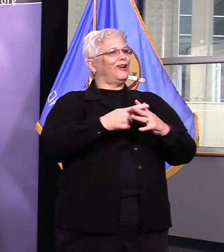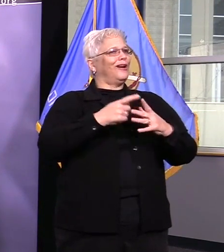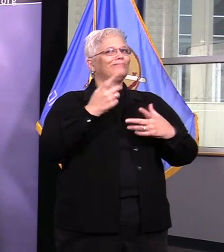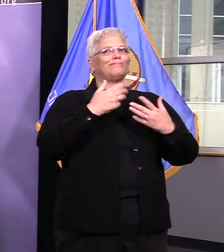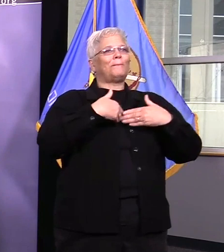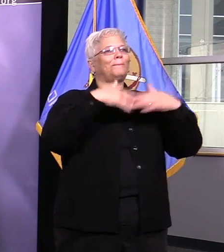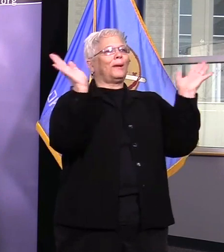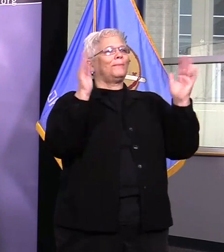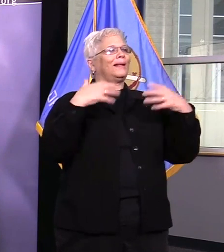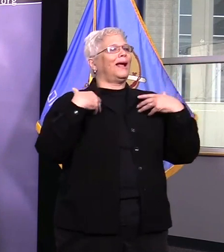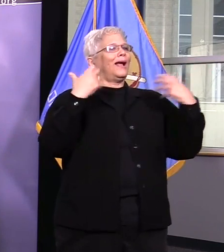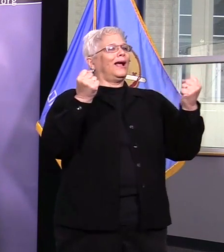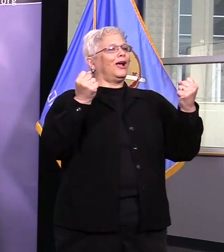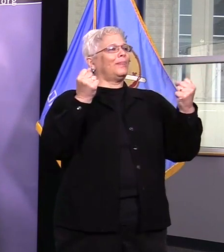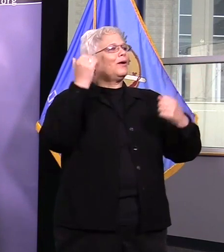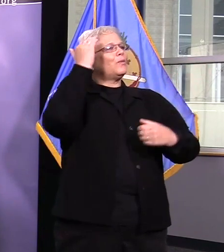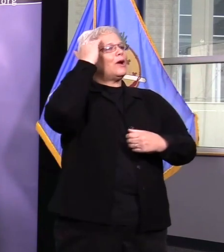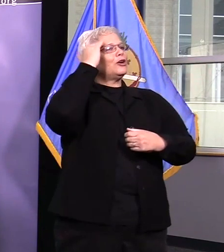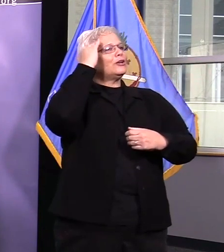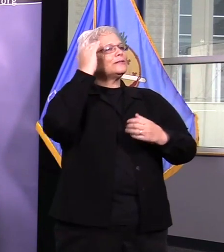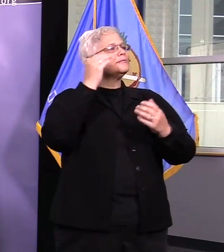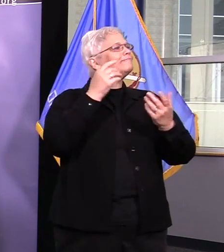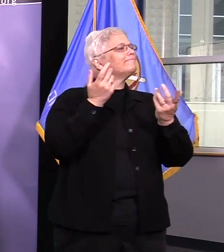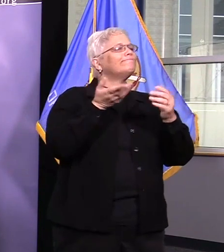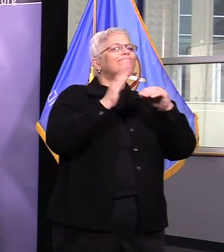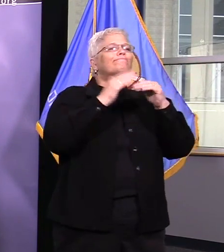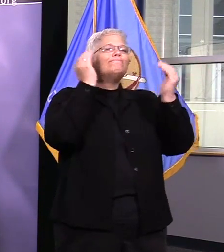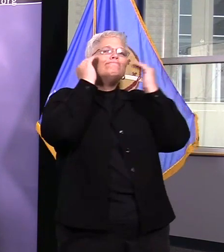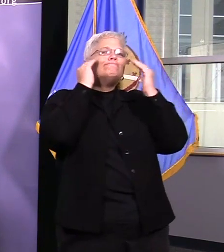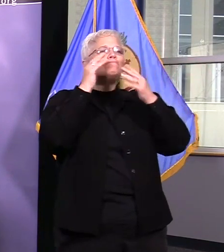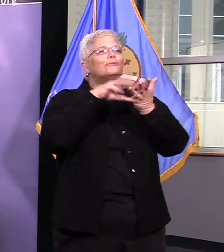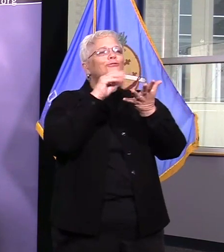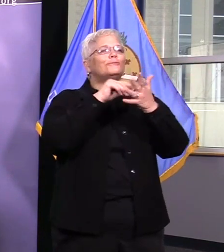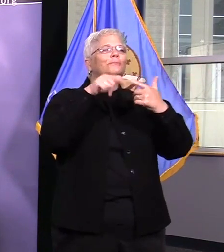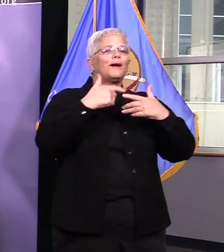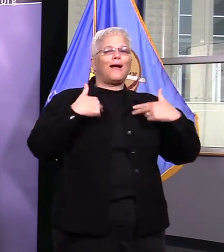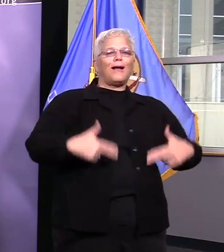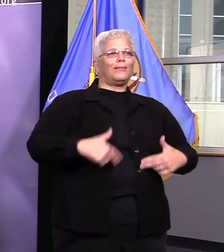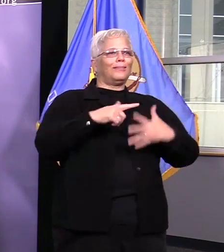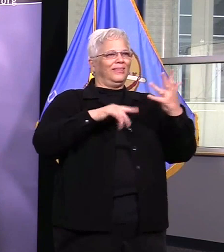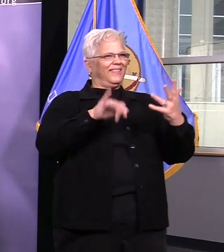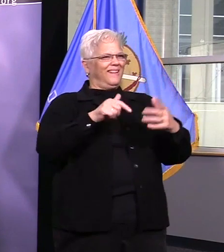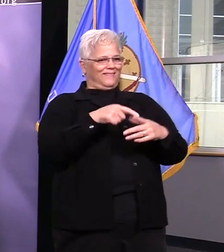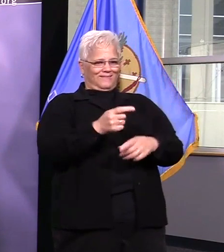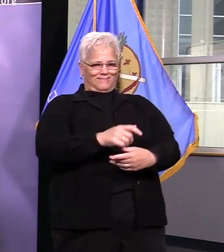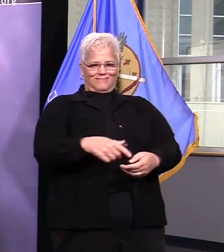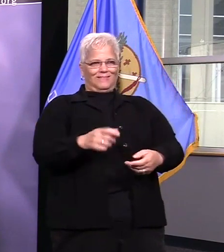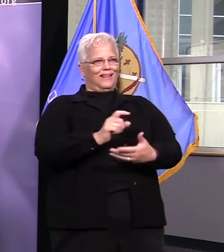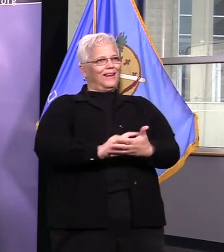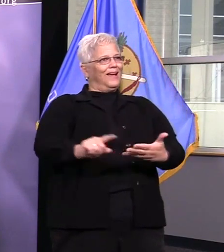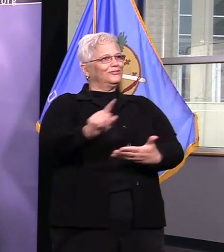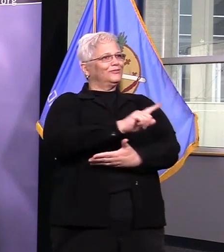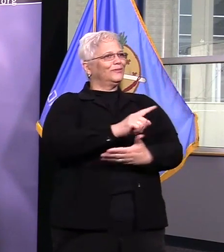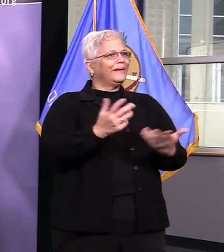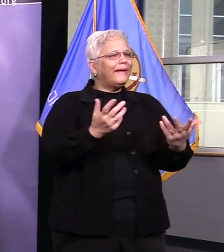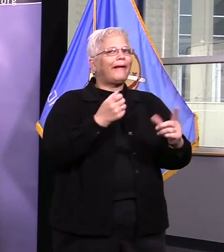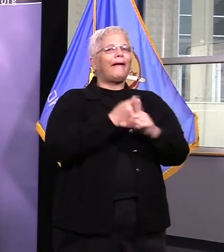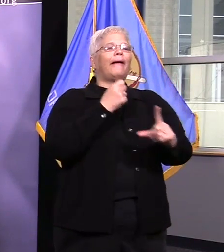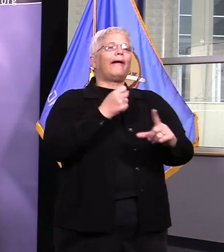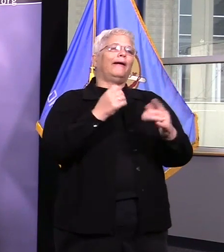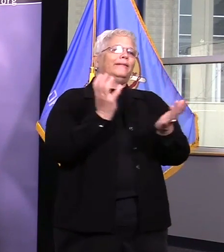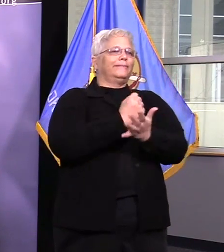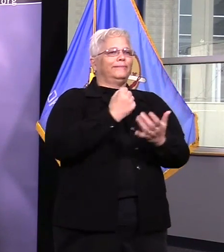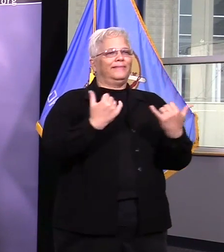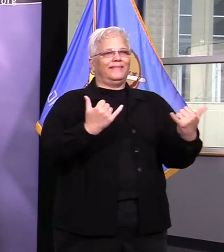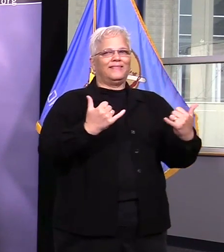and many other faces. We are nurses helping new moms get resources that need to start their baby's life outright. I'm giving public health shameless